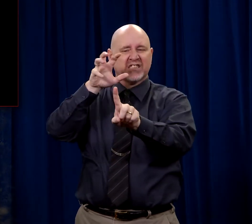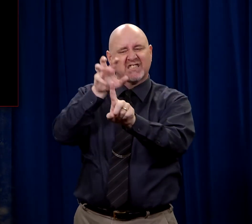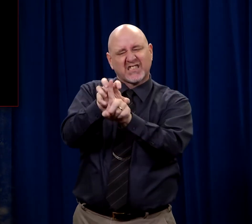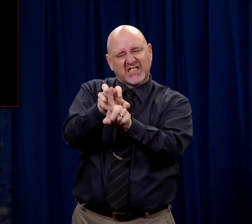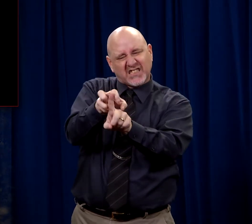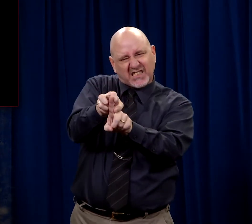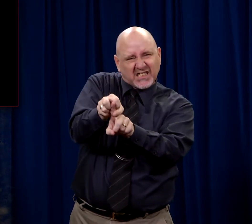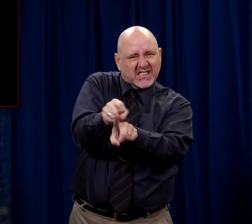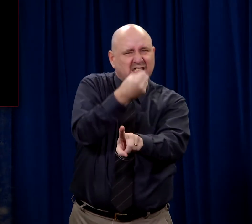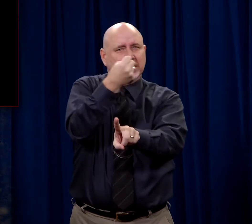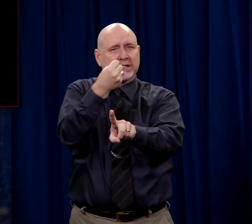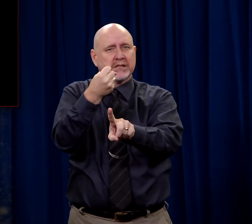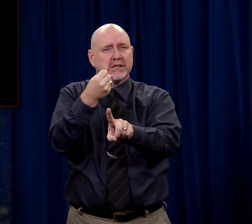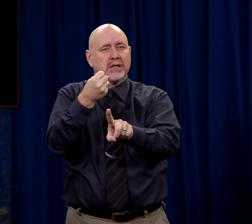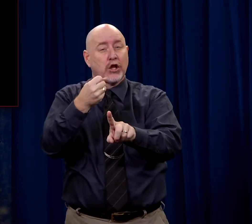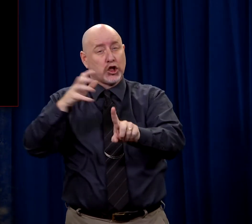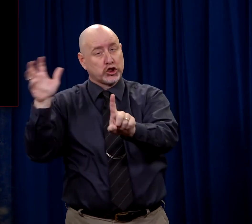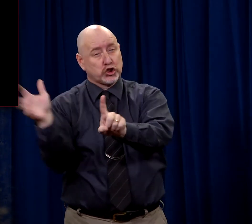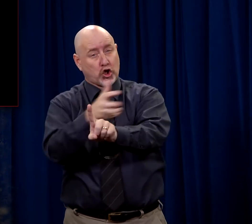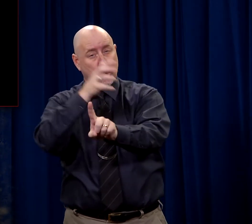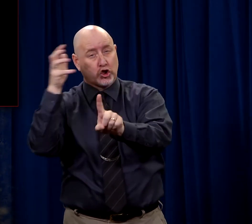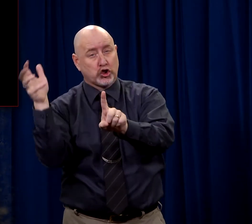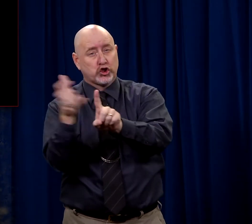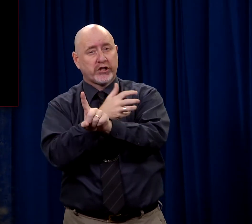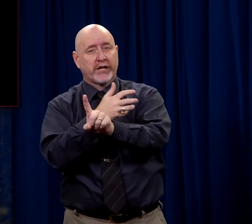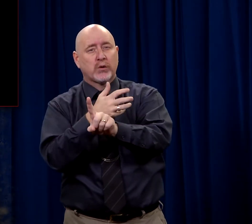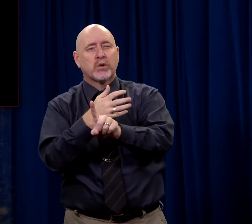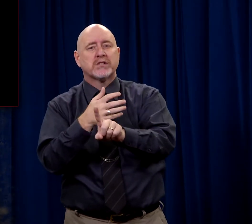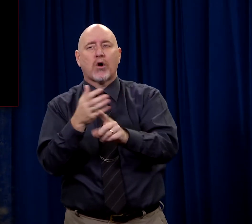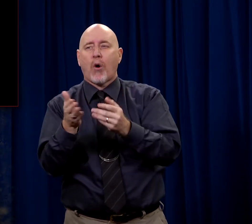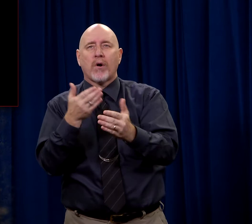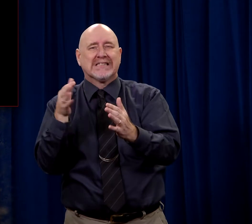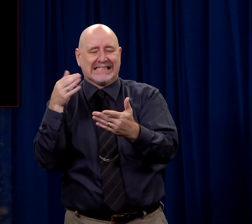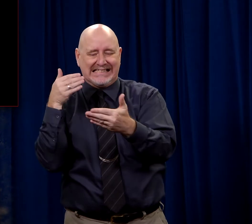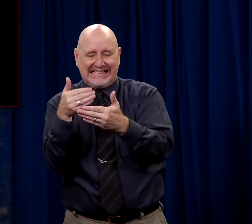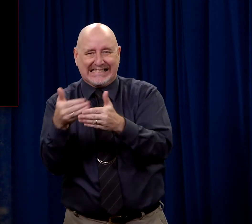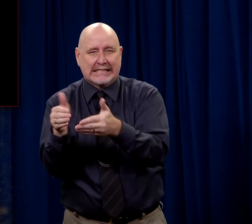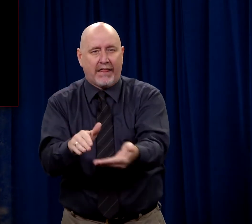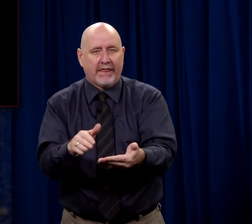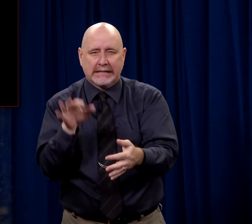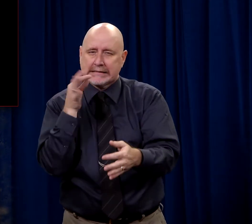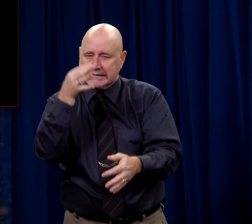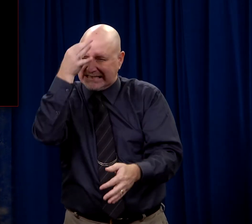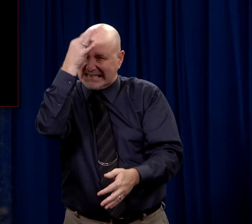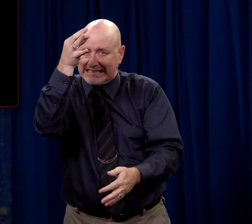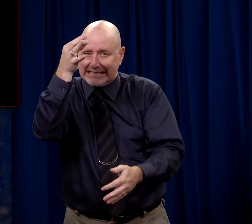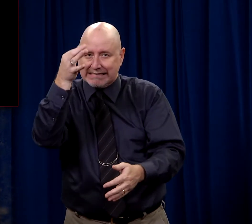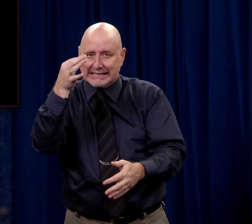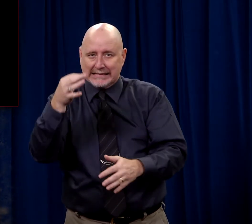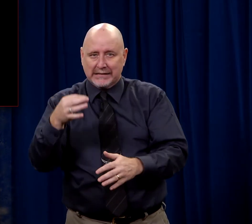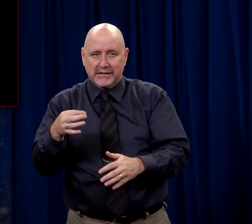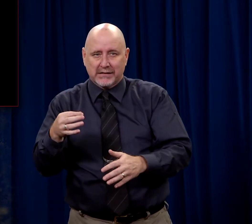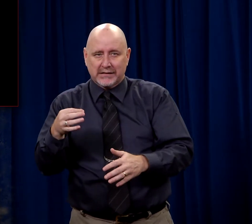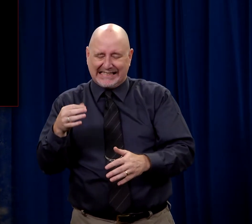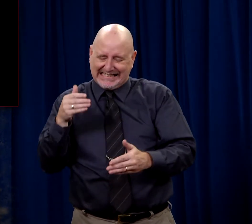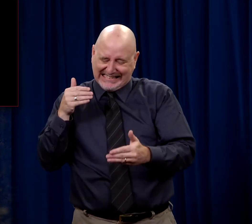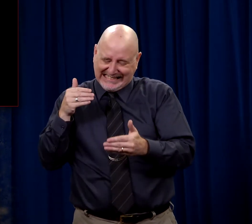damage as possible. The scourging was sort of a mini death. It was to bring the condemned man